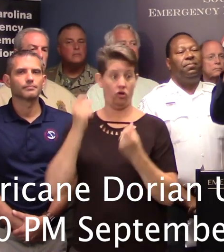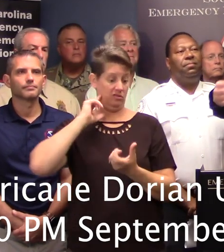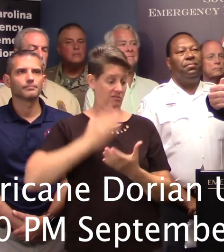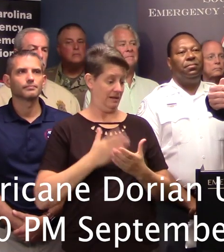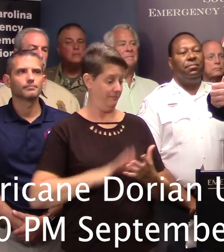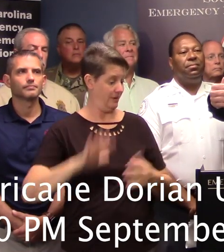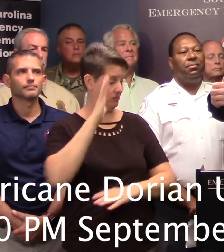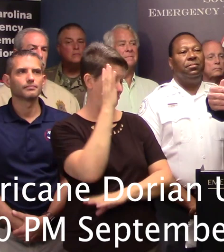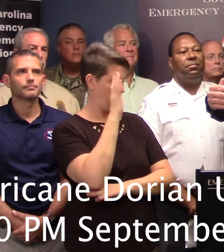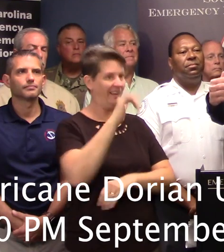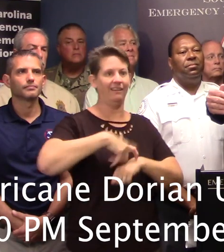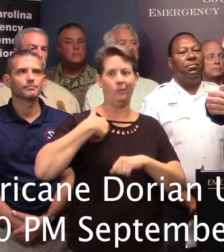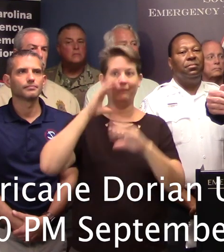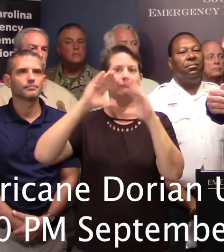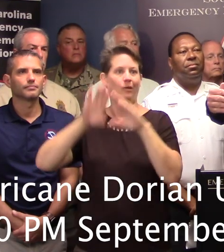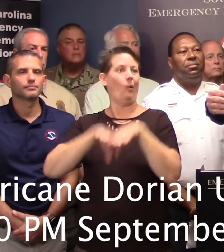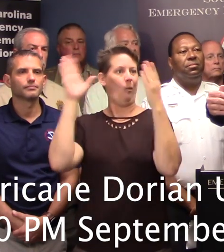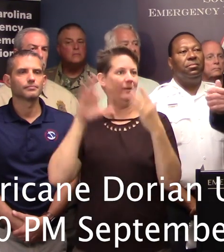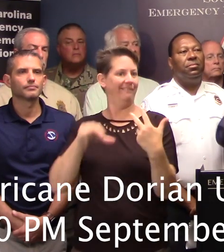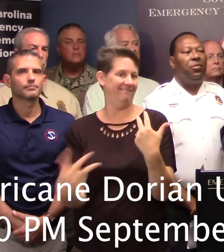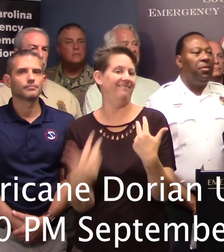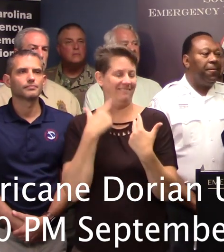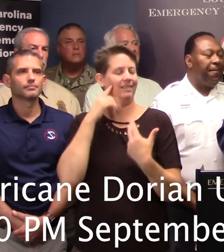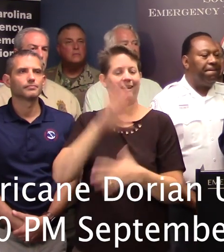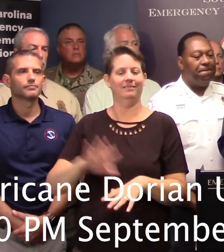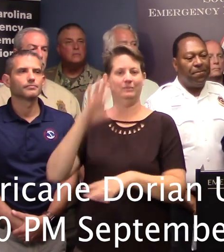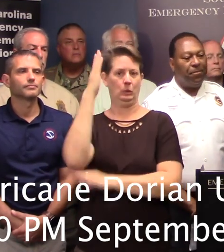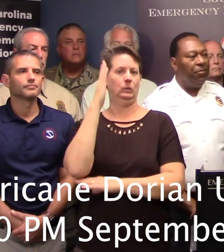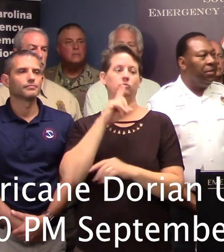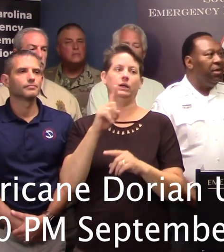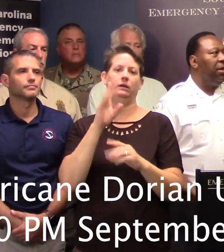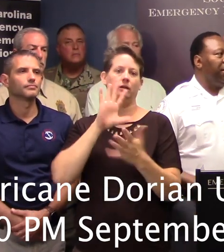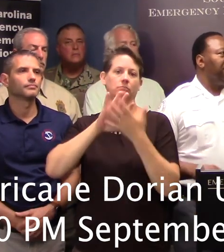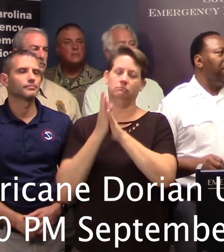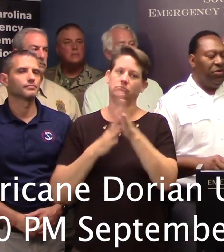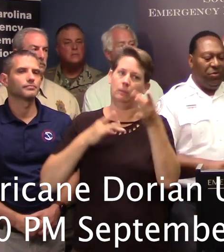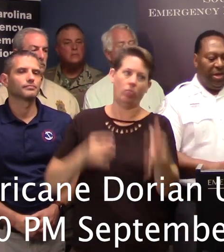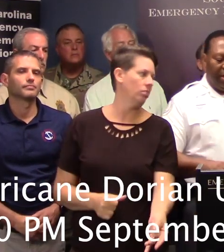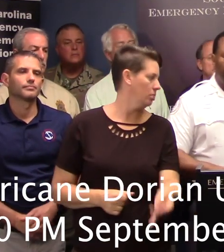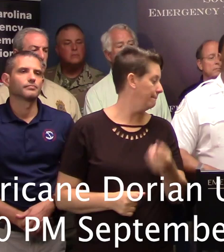Columbia about the time we had originally planned to open those lanes in Charleston. So it worked as smooth as soon.